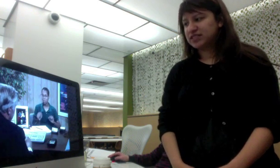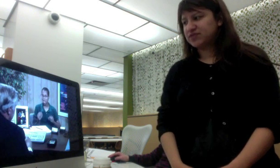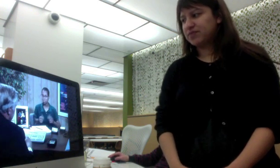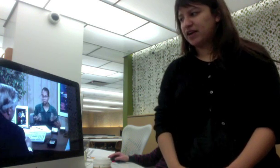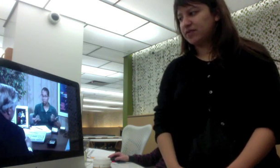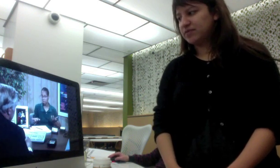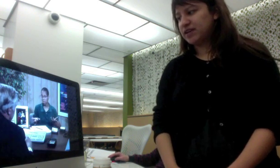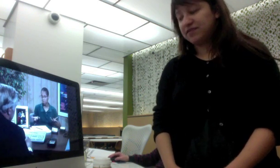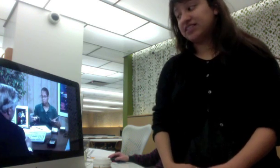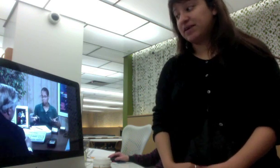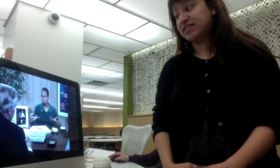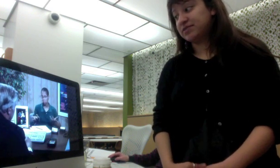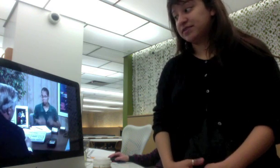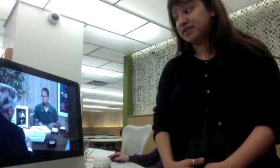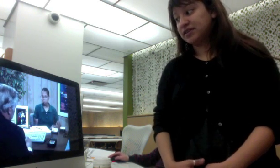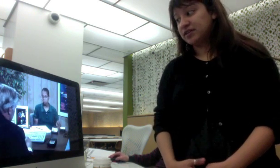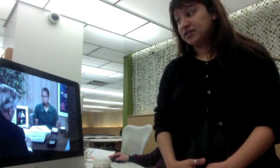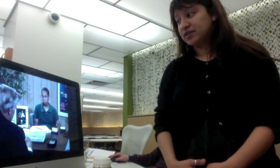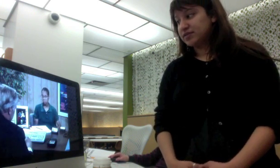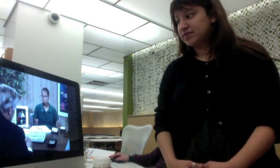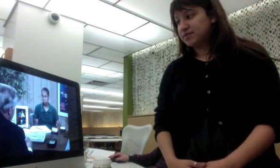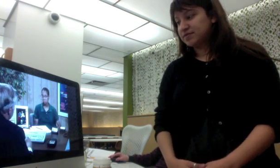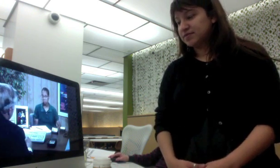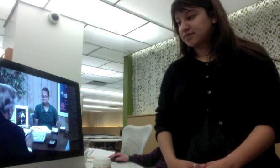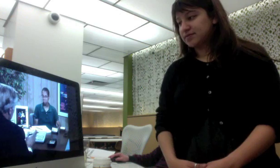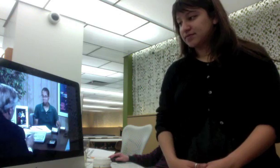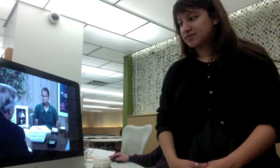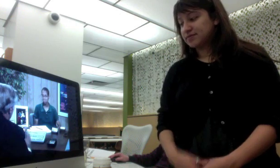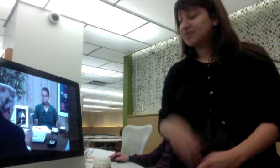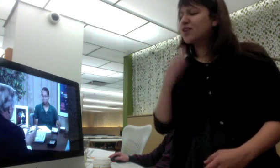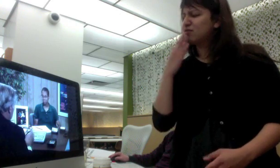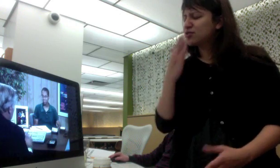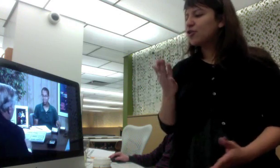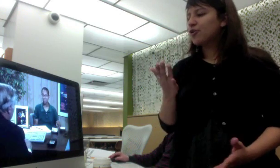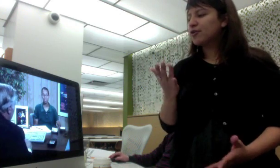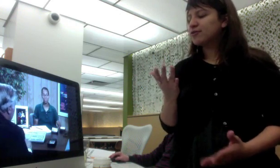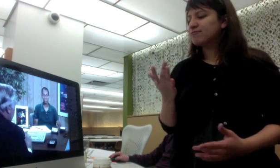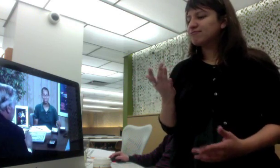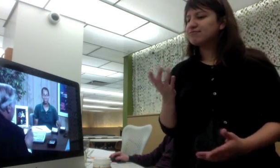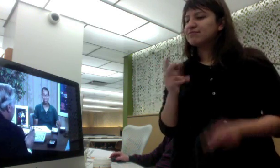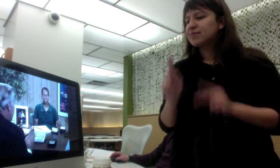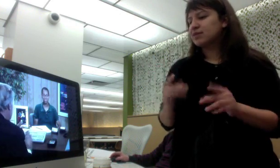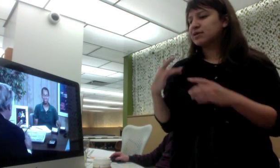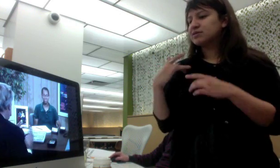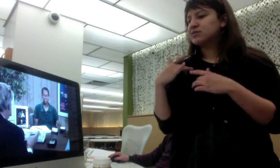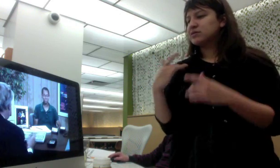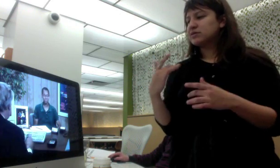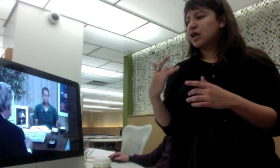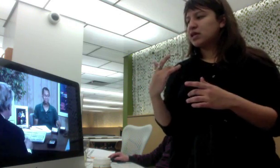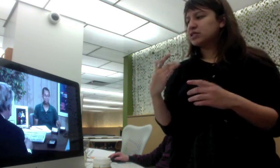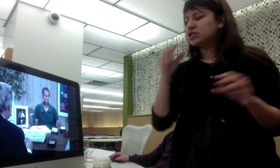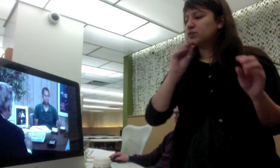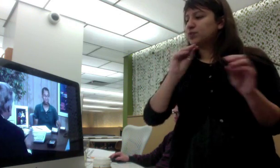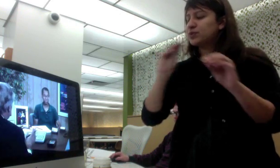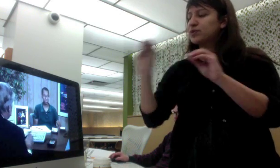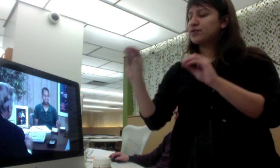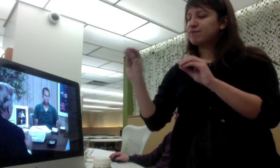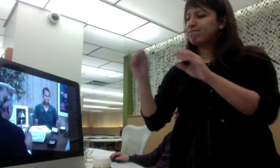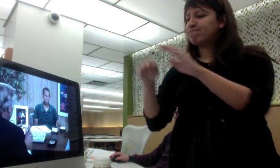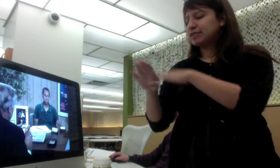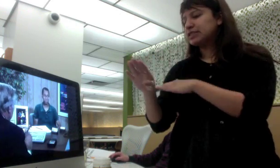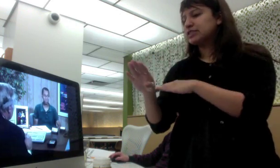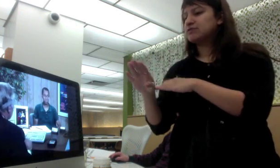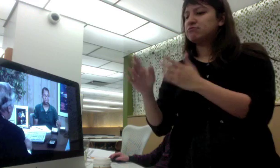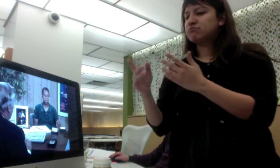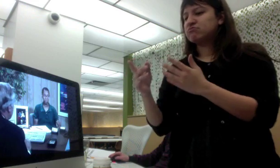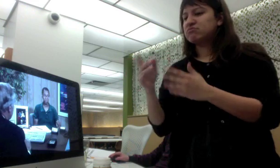Two months from now, if that's possible. Good. Our average time for a house is 45 or 60 days, so